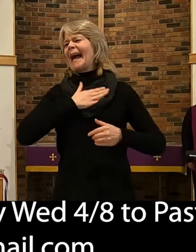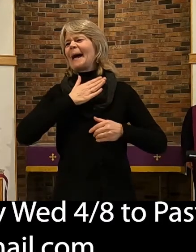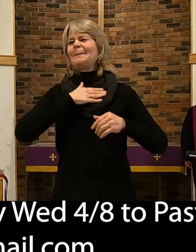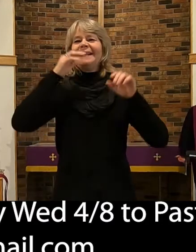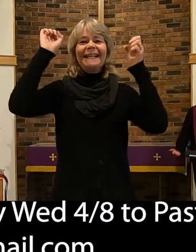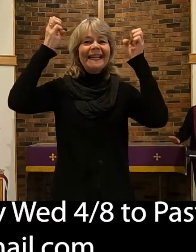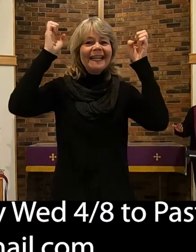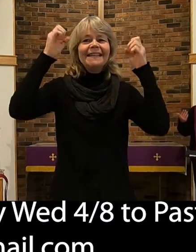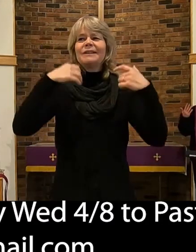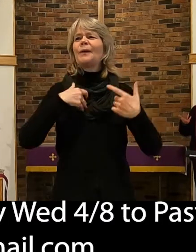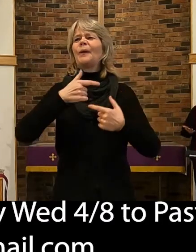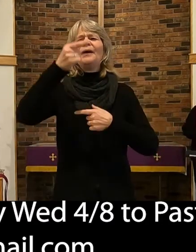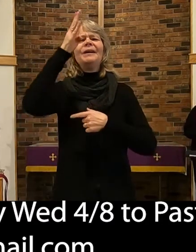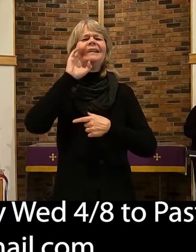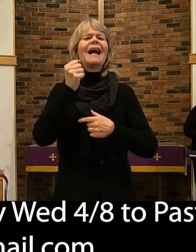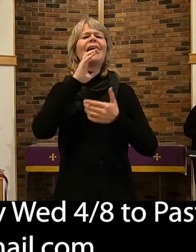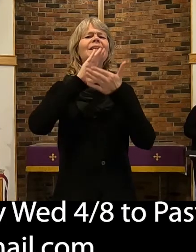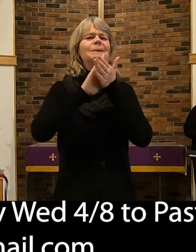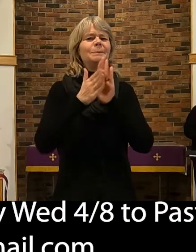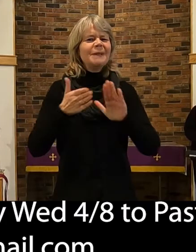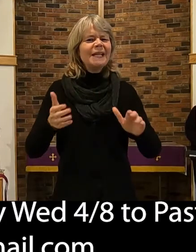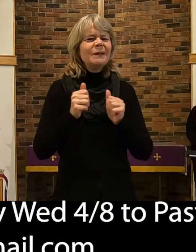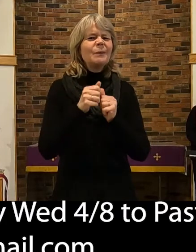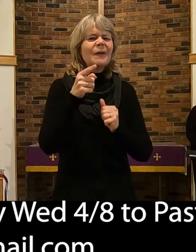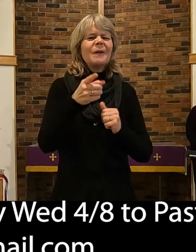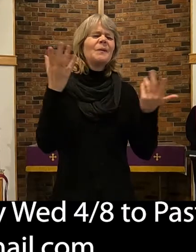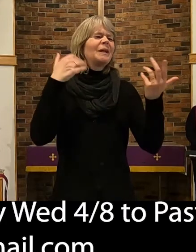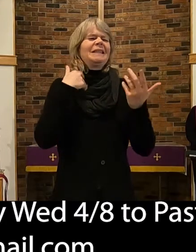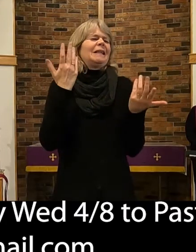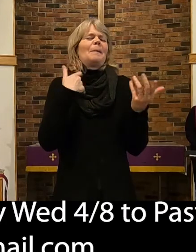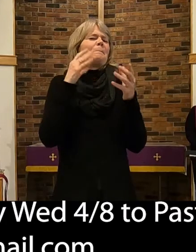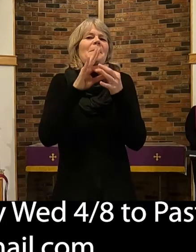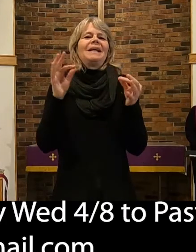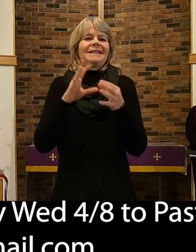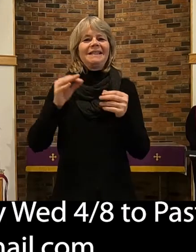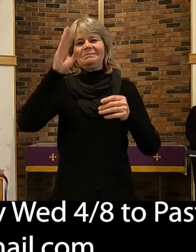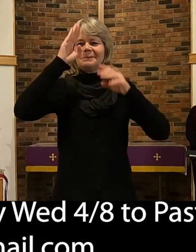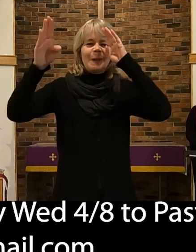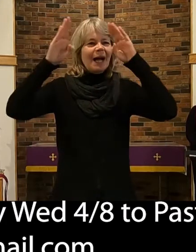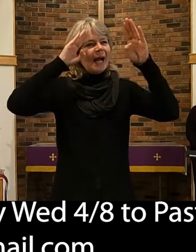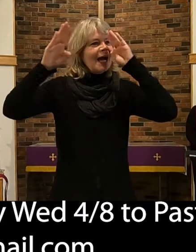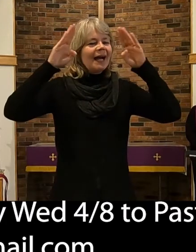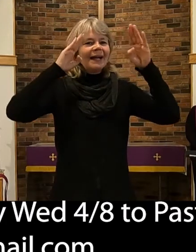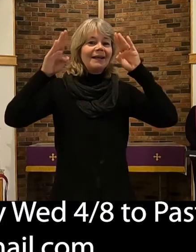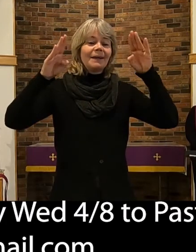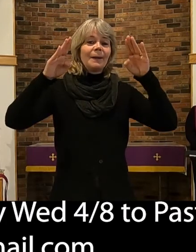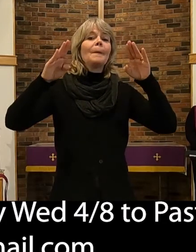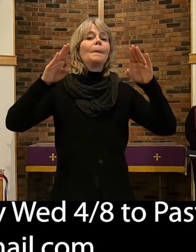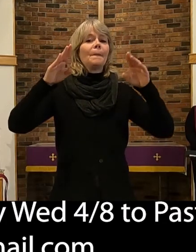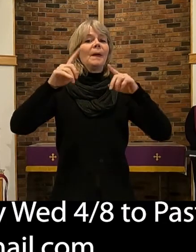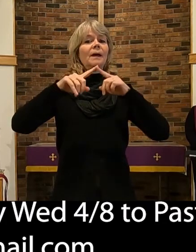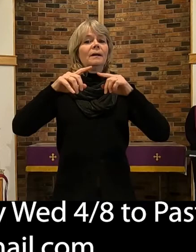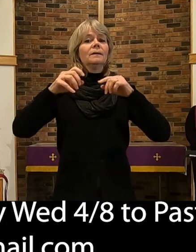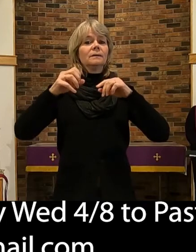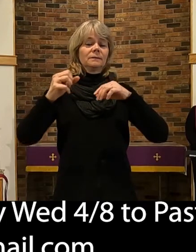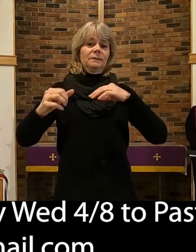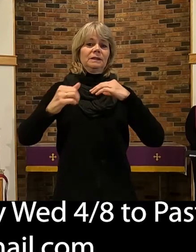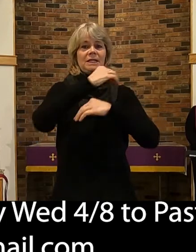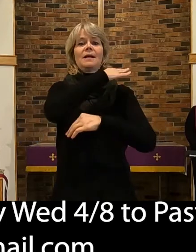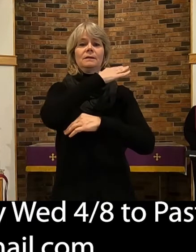say God's peace be with you. Just some greeting for one another, and then send that to me, and